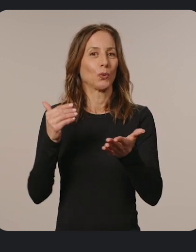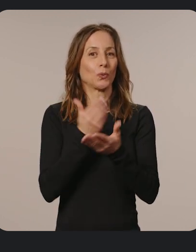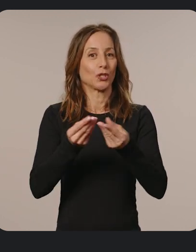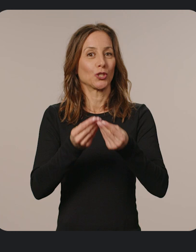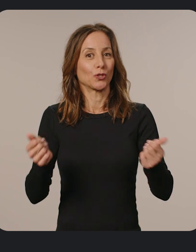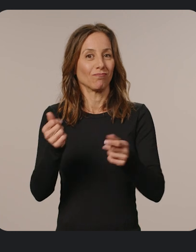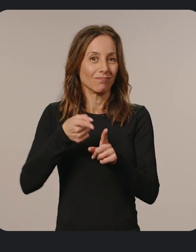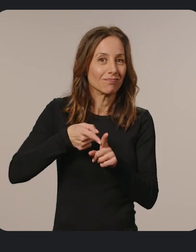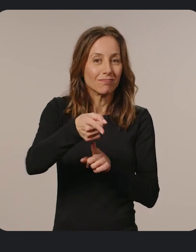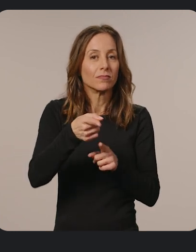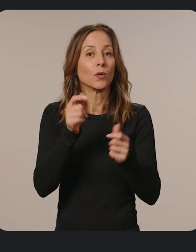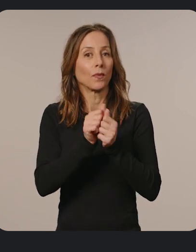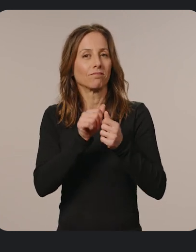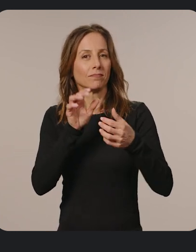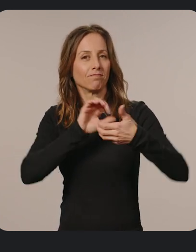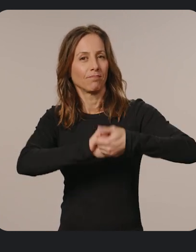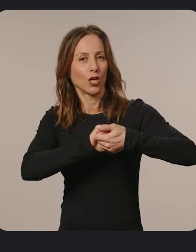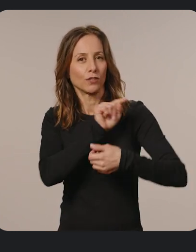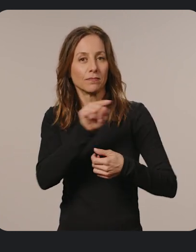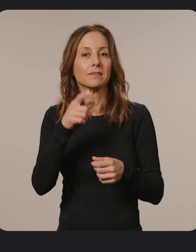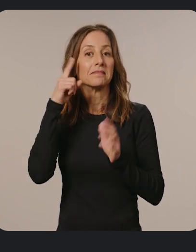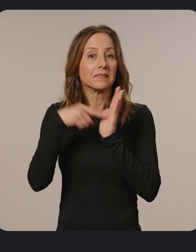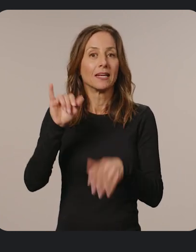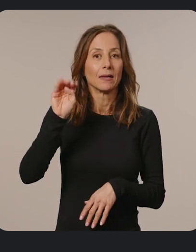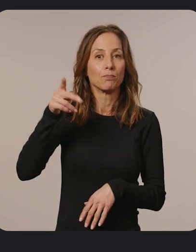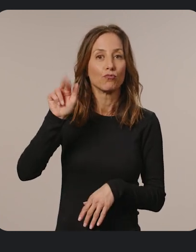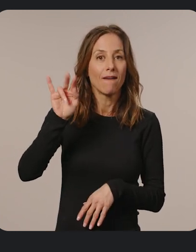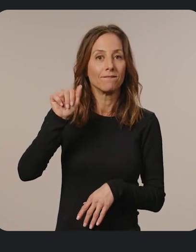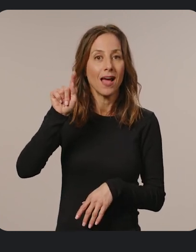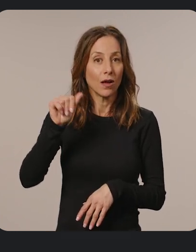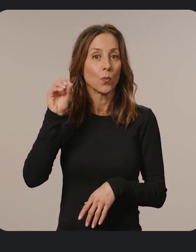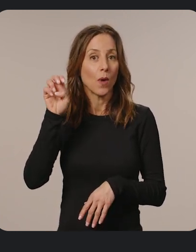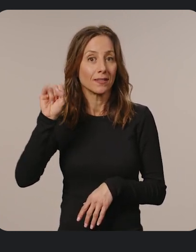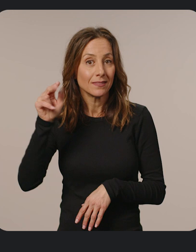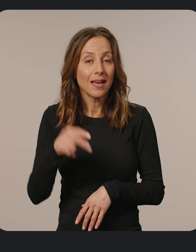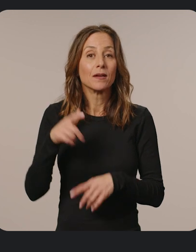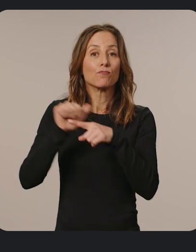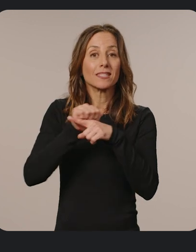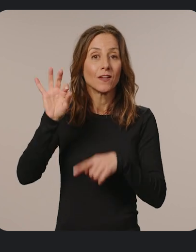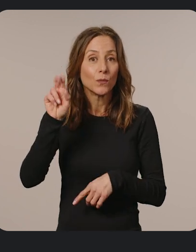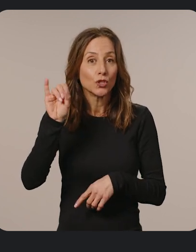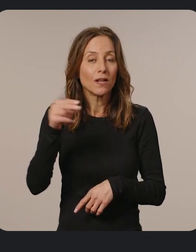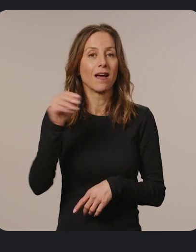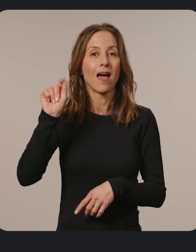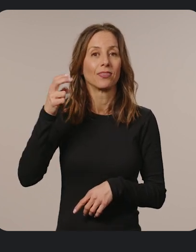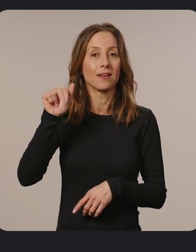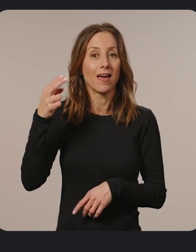we announced a new solution track with leading partners such as Improvato One Sign, Practice Fusion, and Athena Health that will